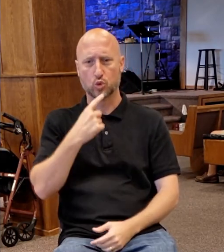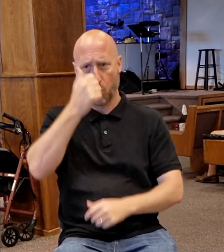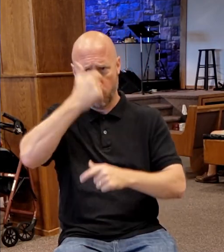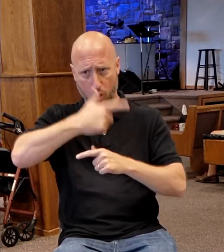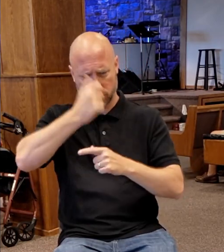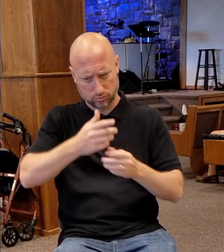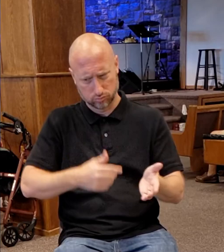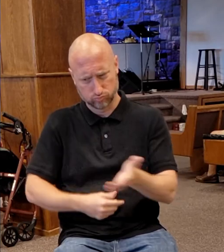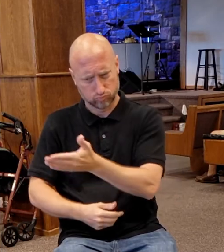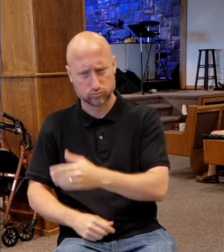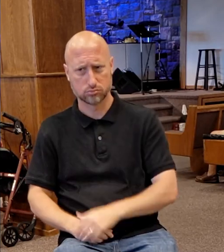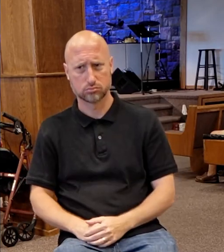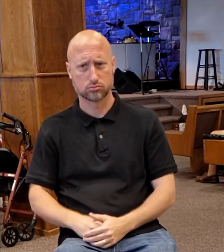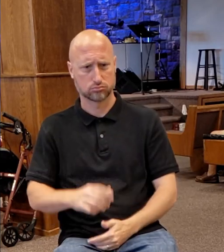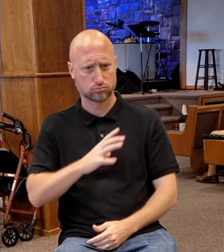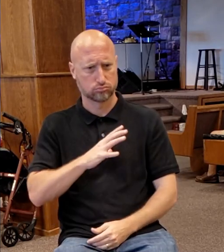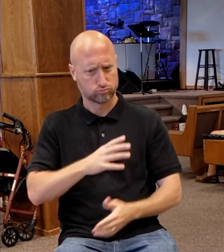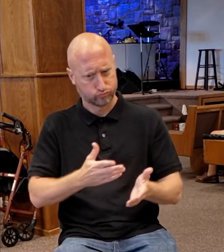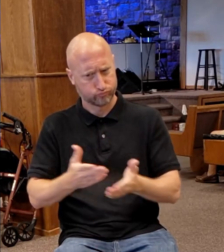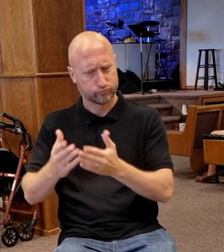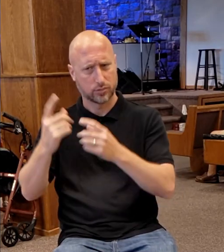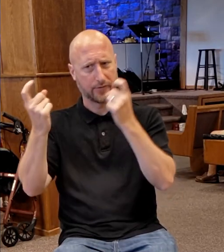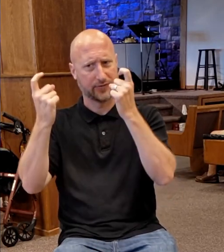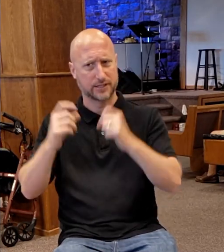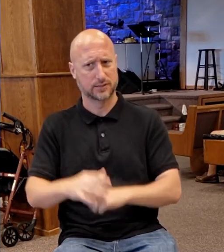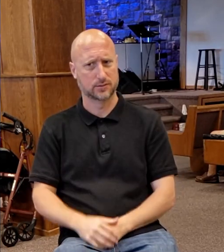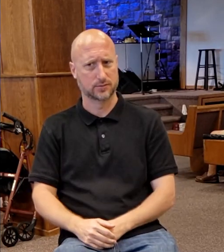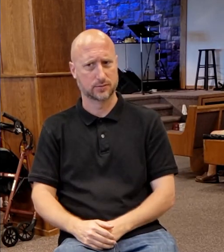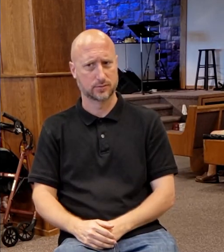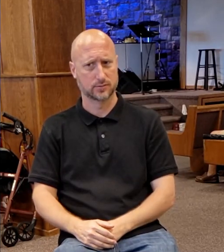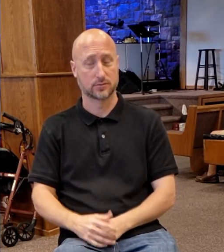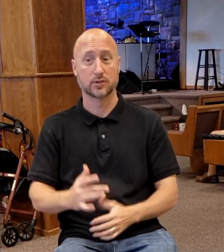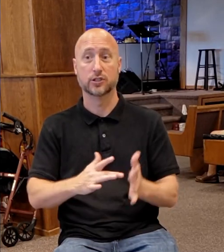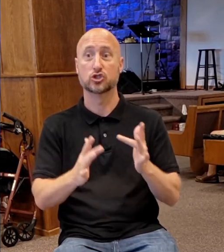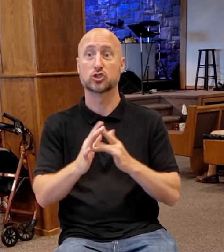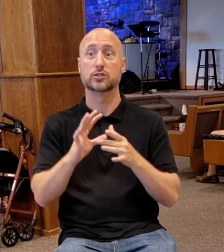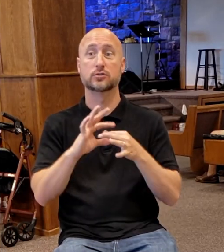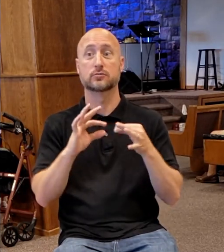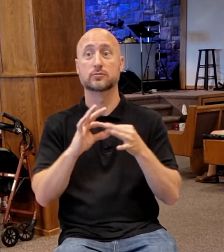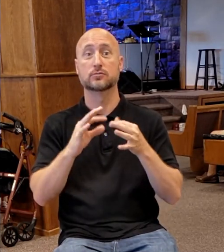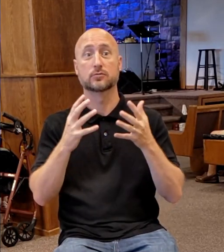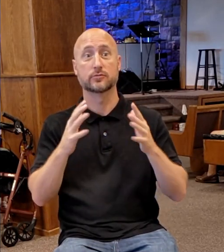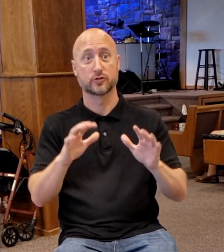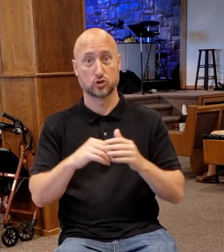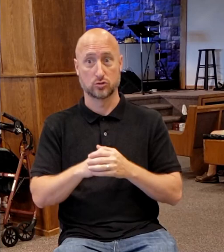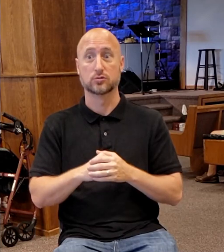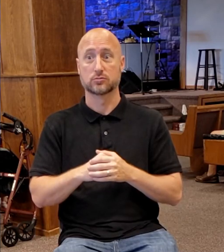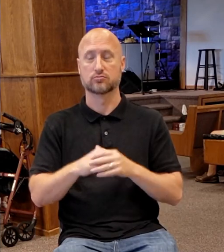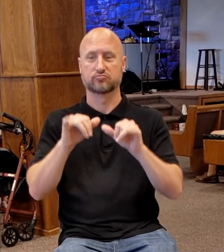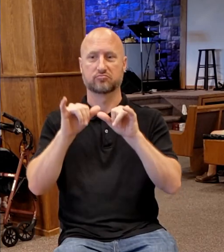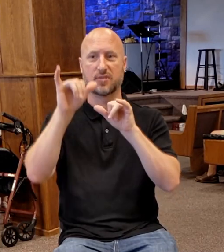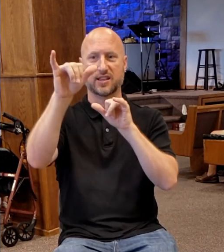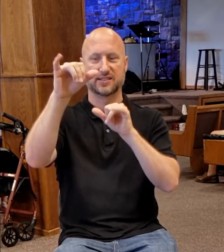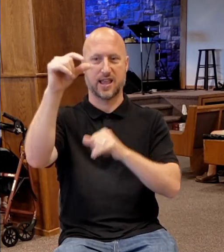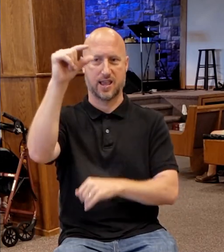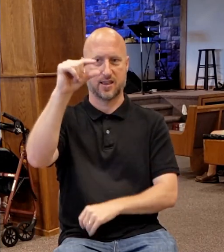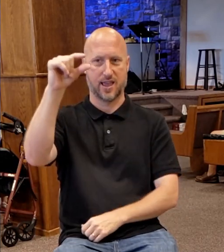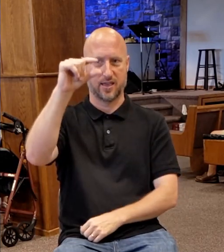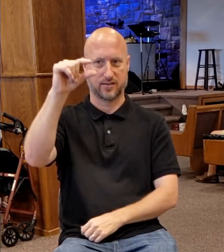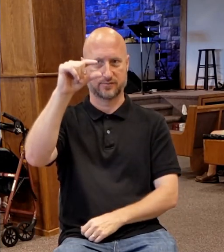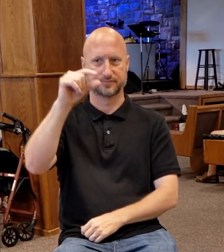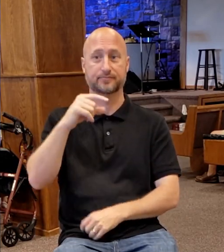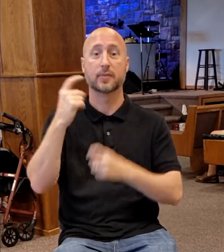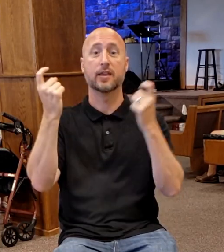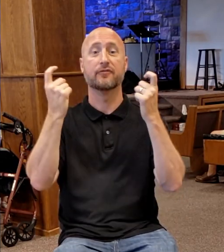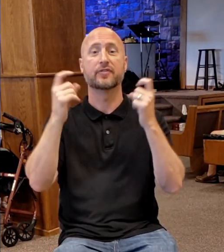And when he had said these words unto them, he abode still in Galilee. The feast is eight days long. We don't know if they got there